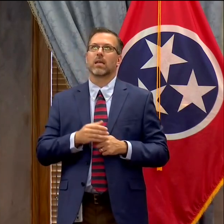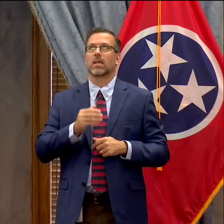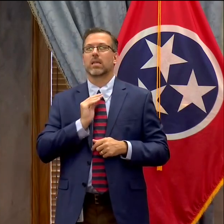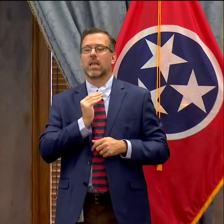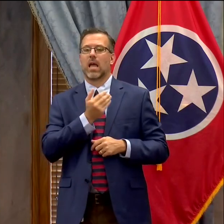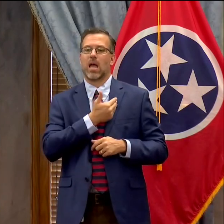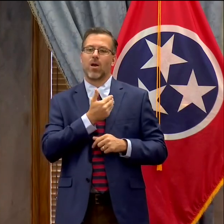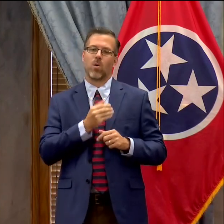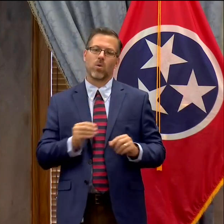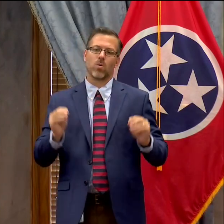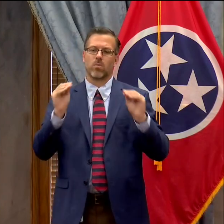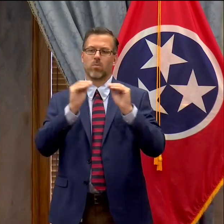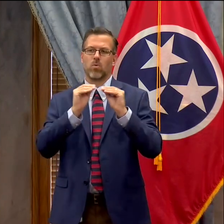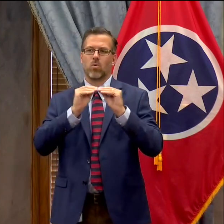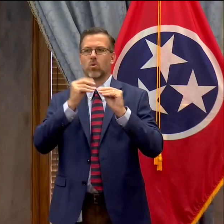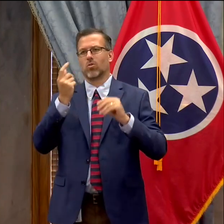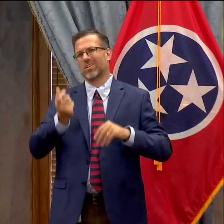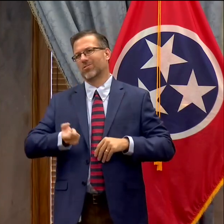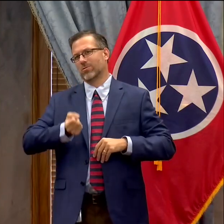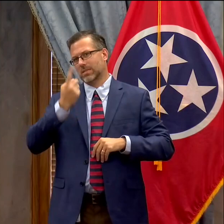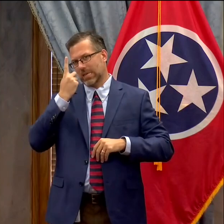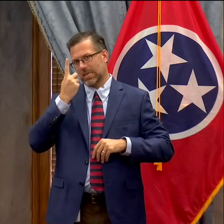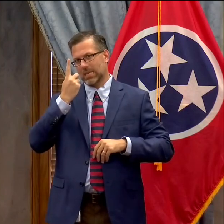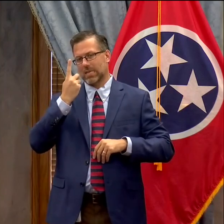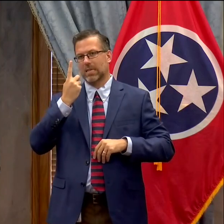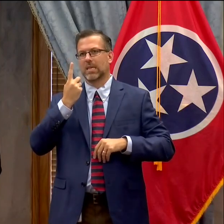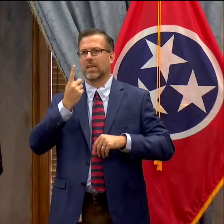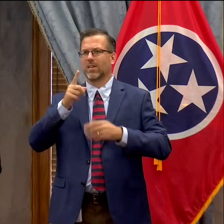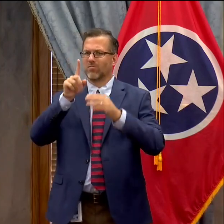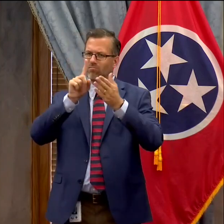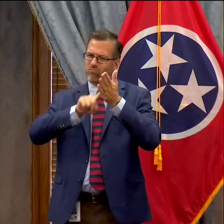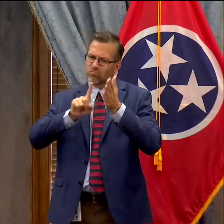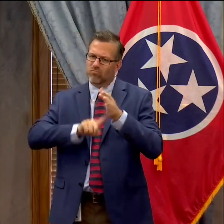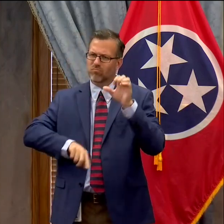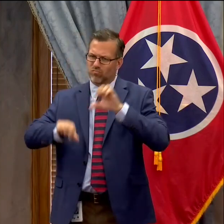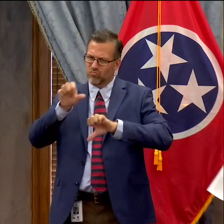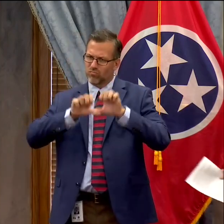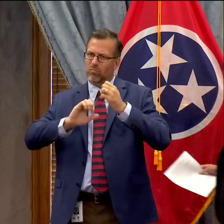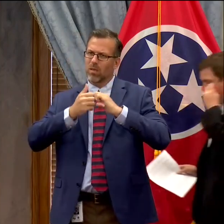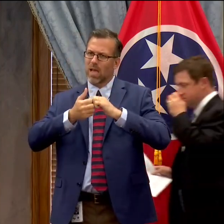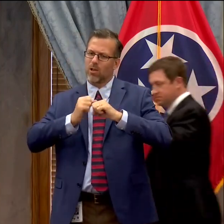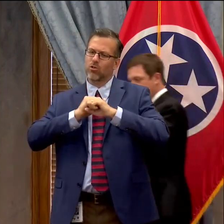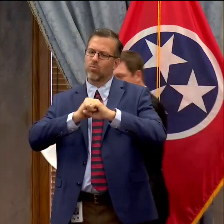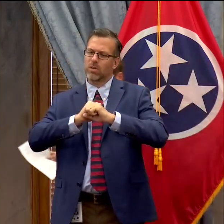understanding of clinical evidence and opportunities that we have to serve our neighbors